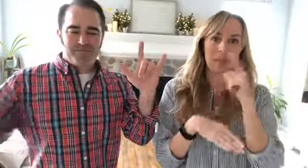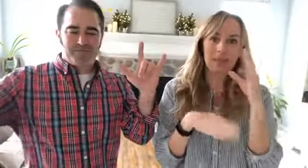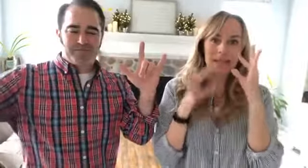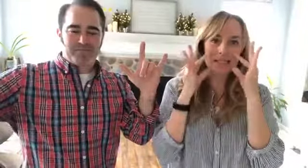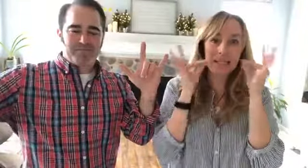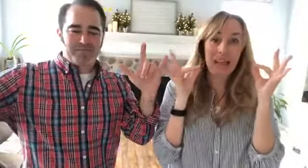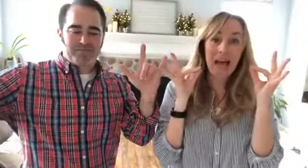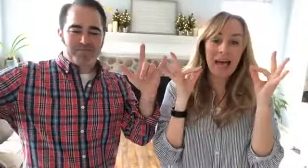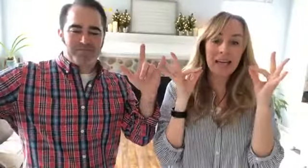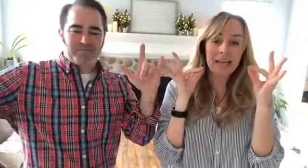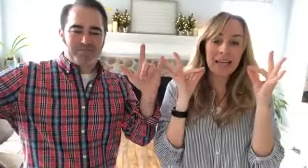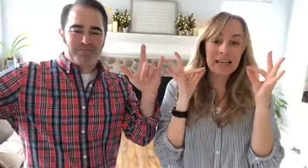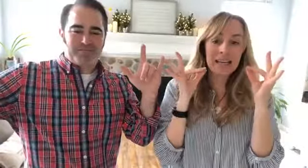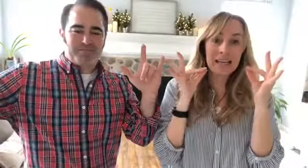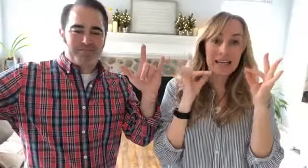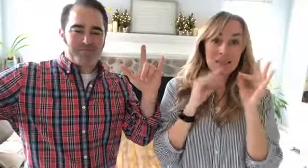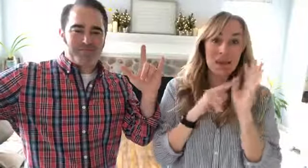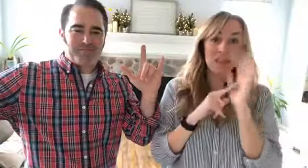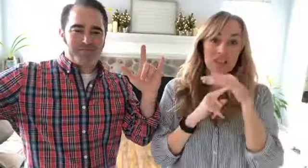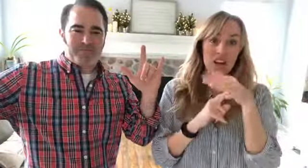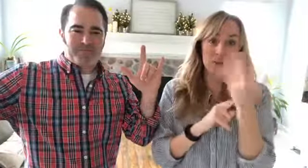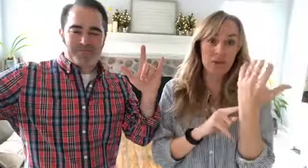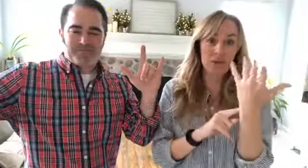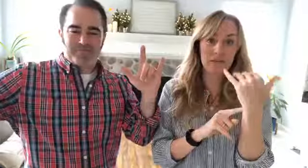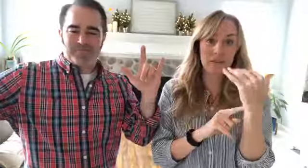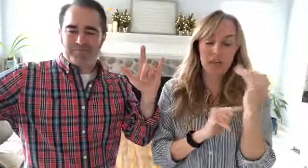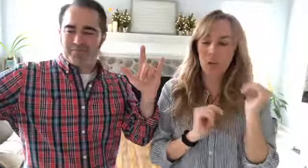because the cat is about to knock over the video